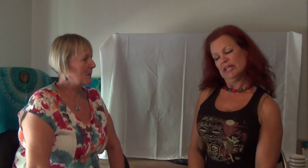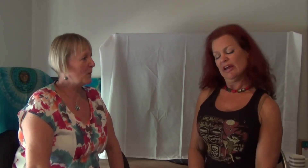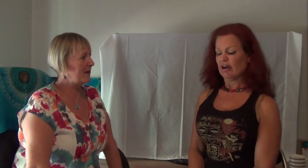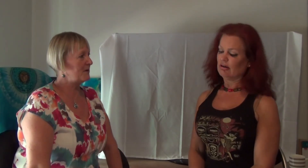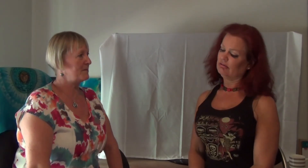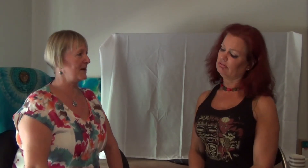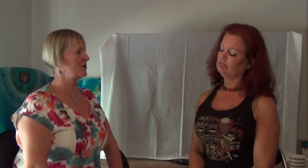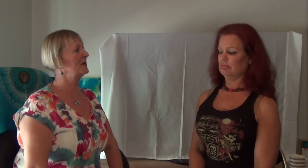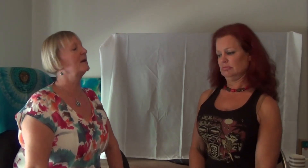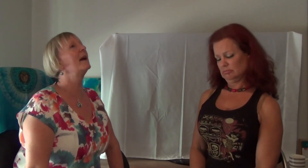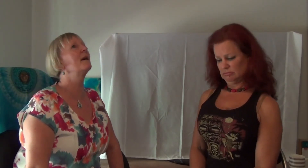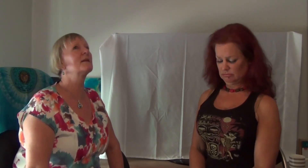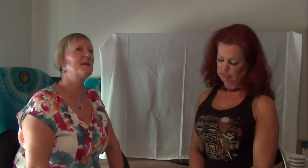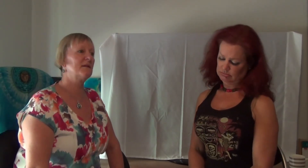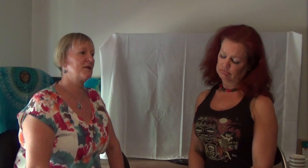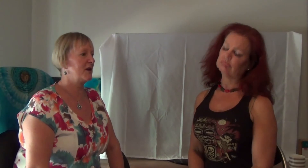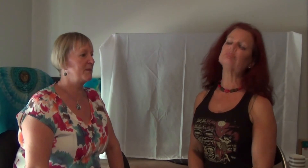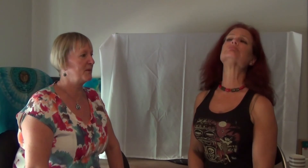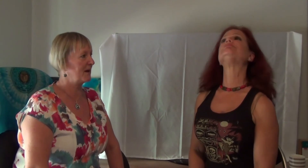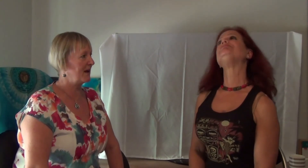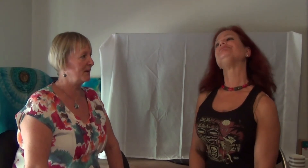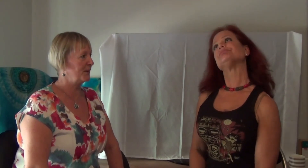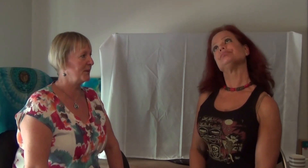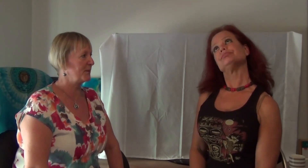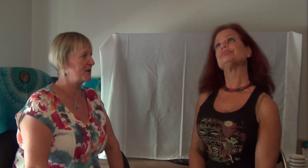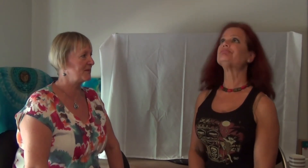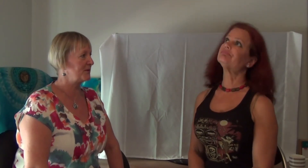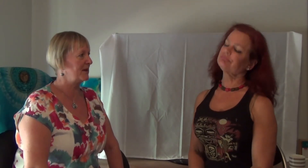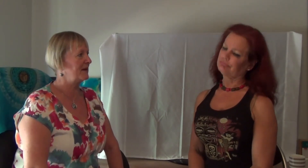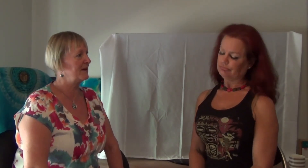Can you imagine it now? Is there a shape or a color on the object or anything?